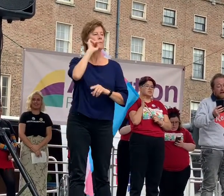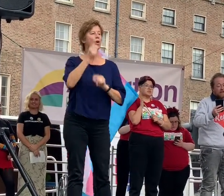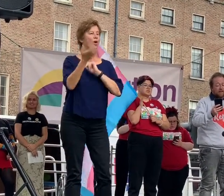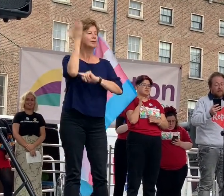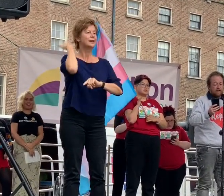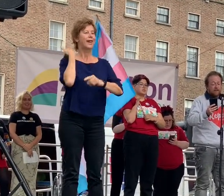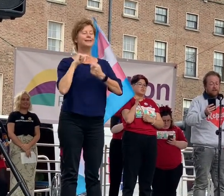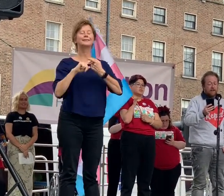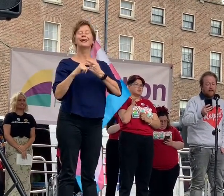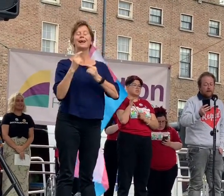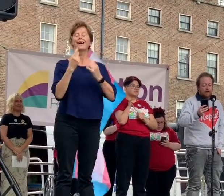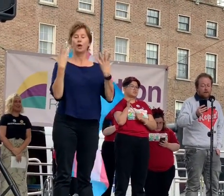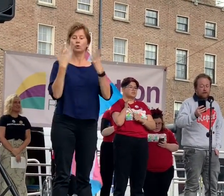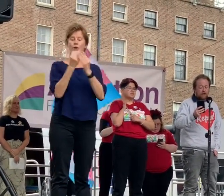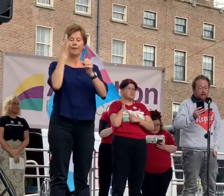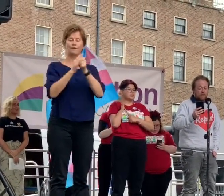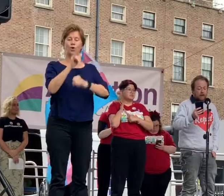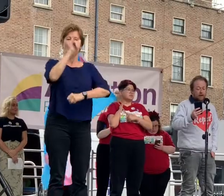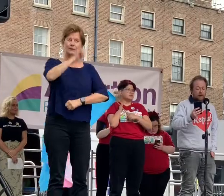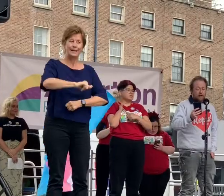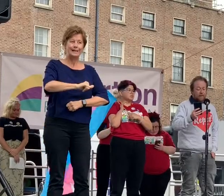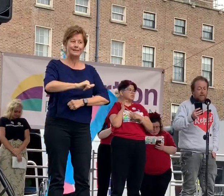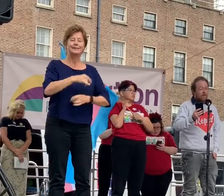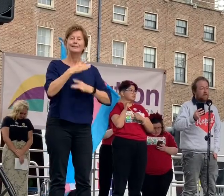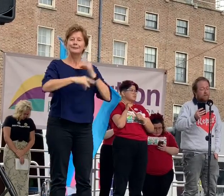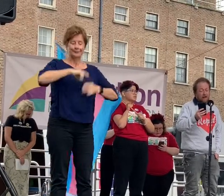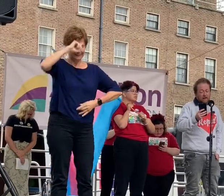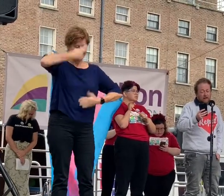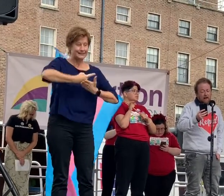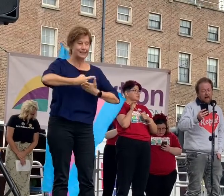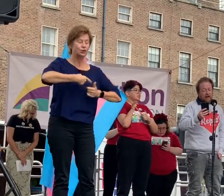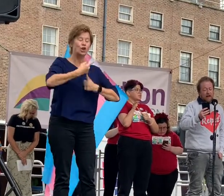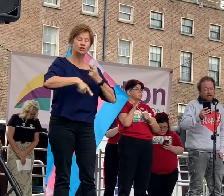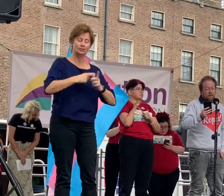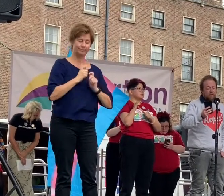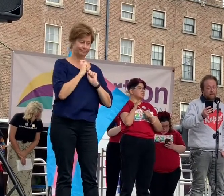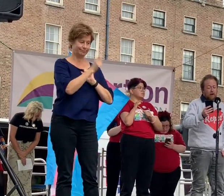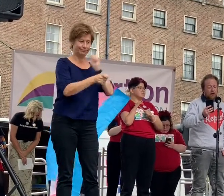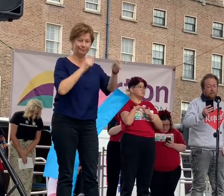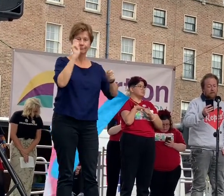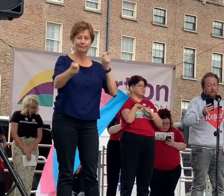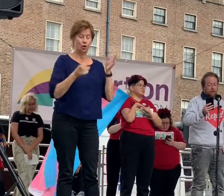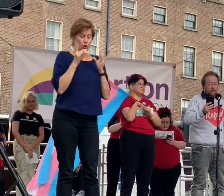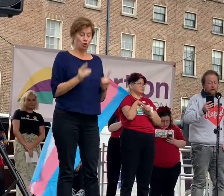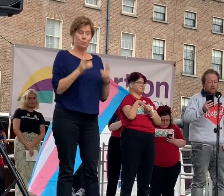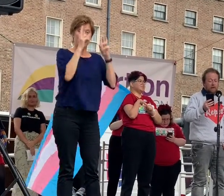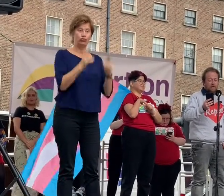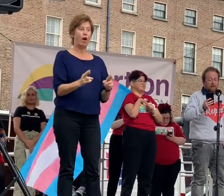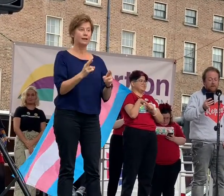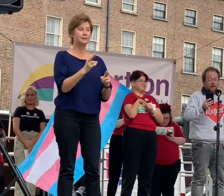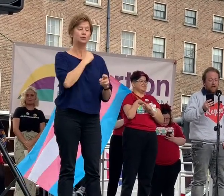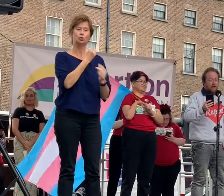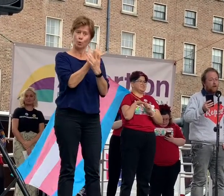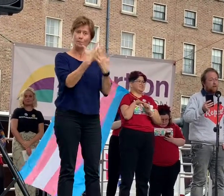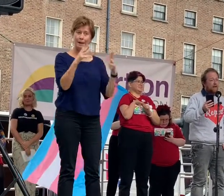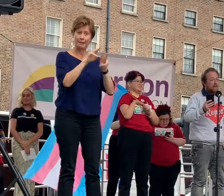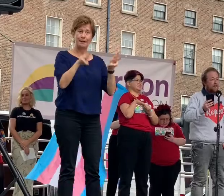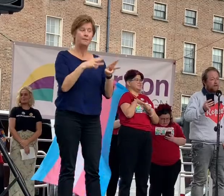organisations made tactical decisions that have resulted in human rights being given to the many and leaving behind the most vulnerable members of our